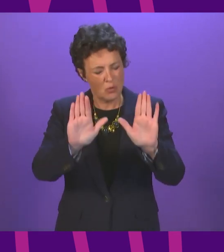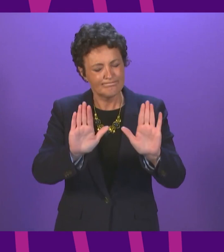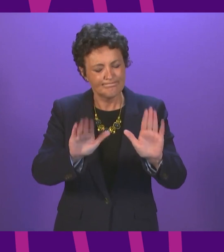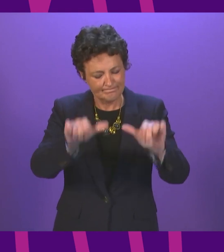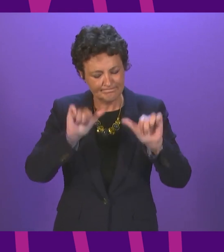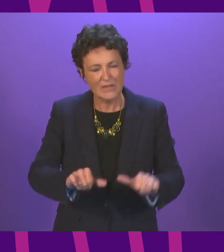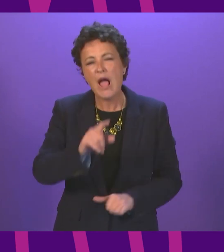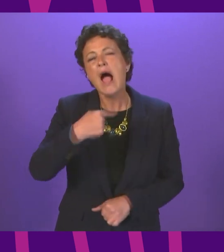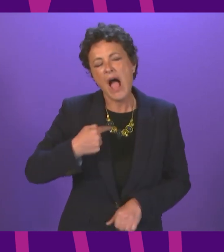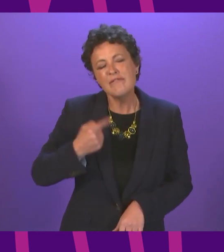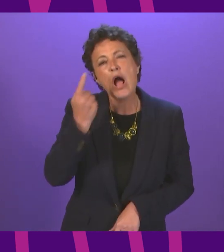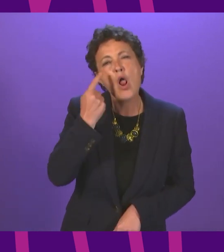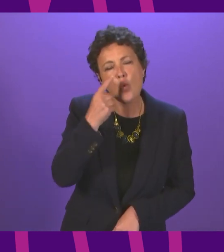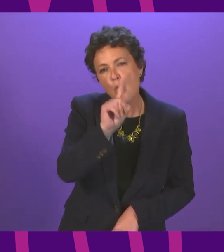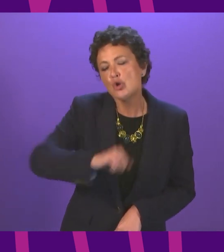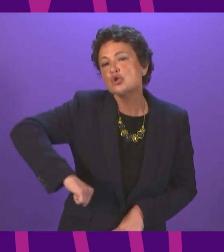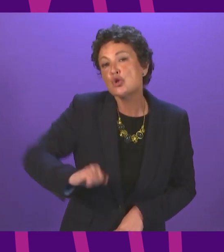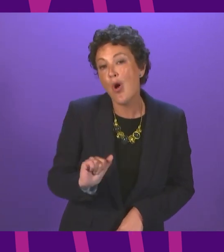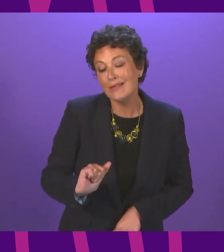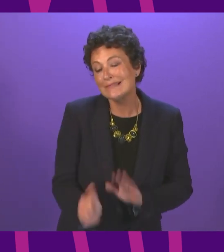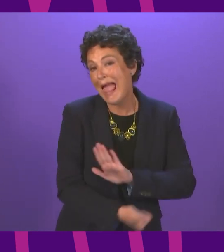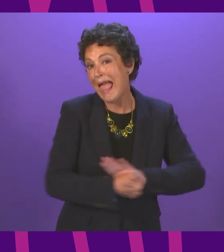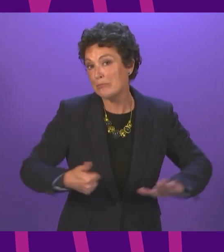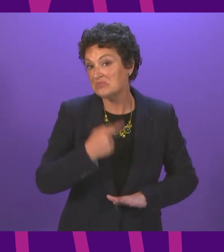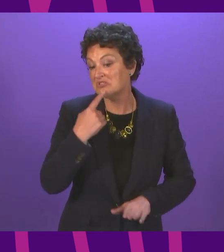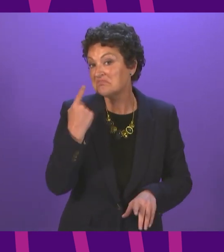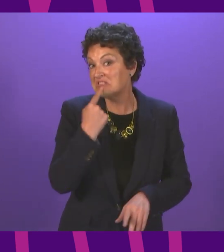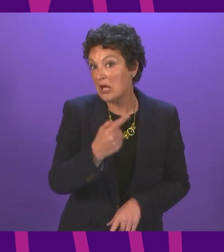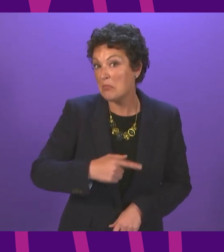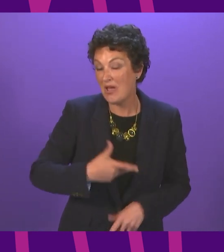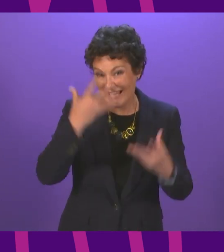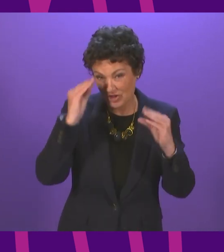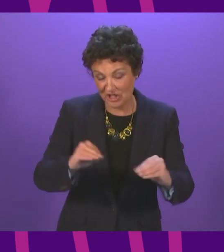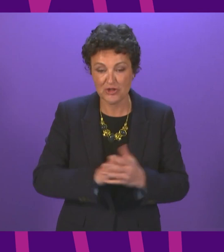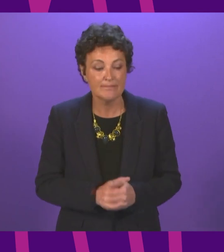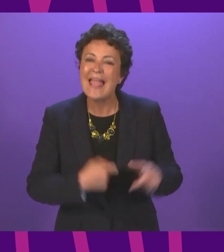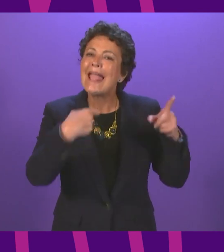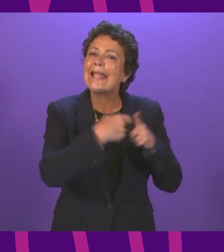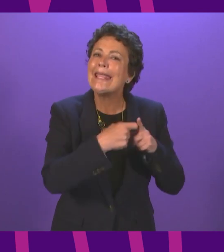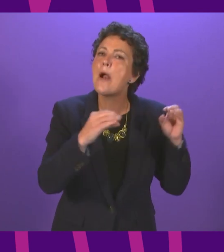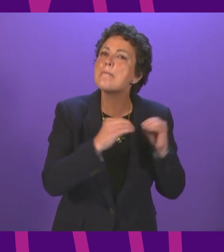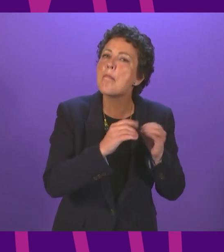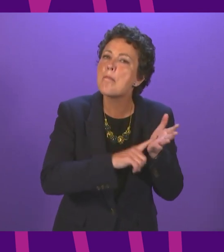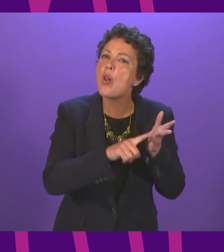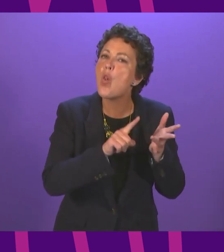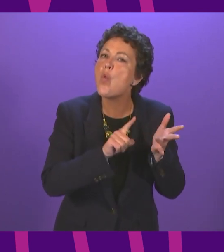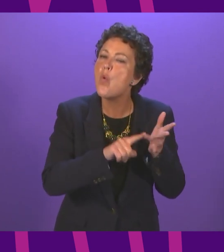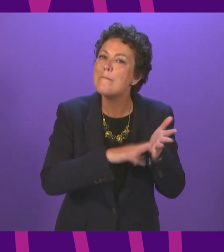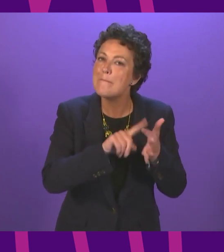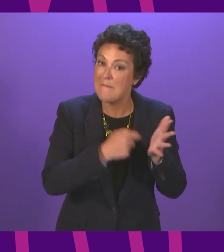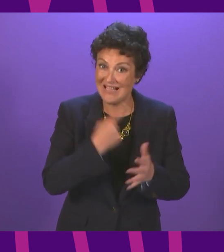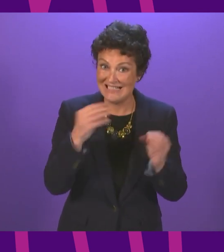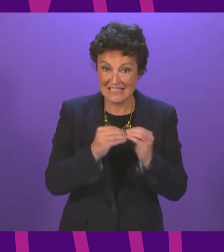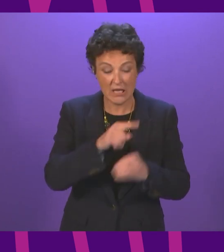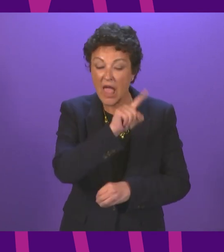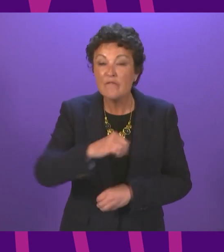at what Scotland's experts on education are saying about this. Keir Bloomer, who helped write the curriculum for excellence, said, if